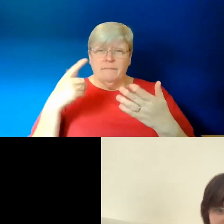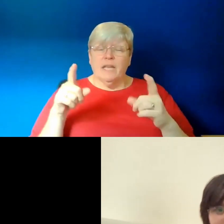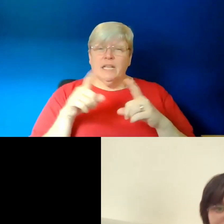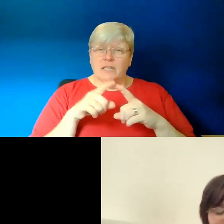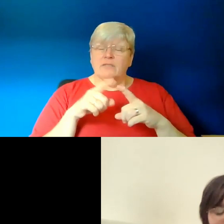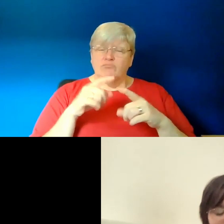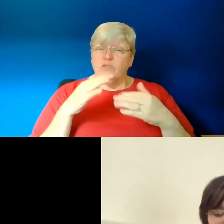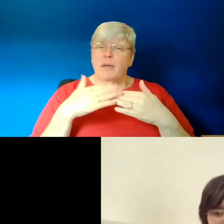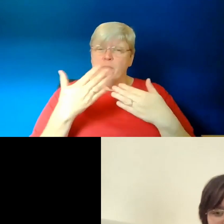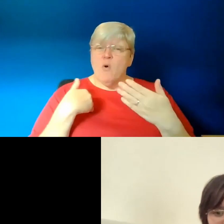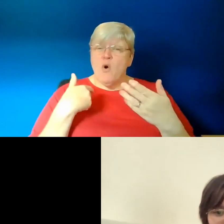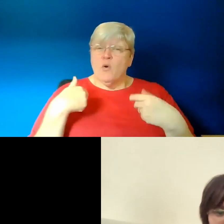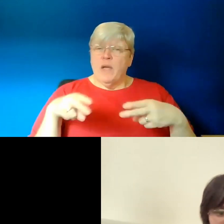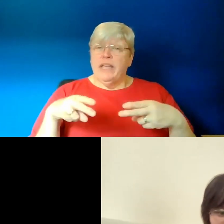into it.